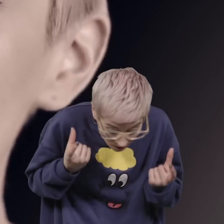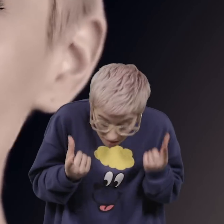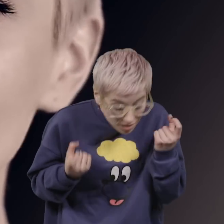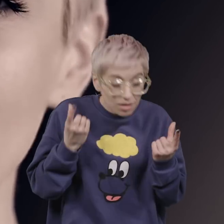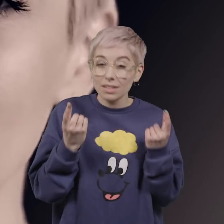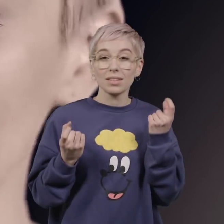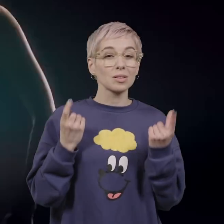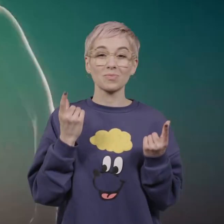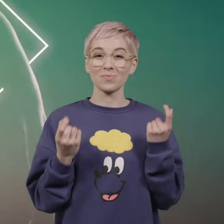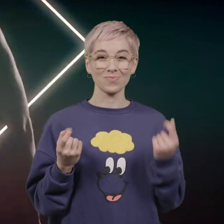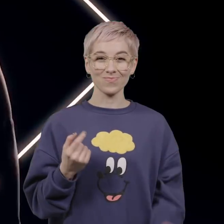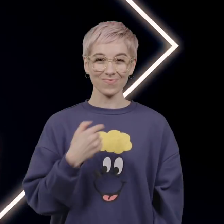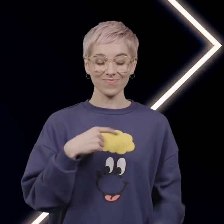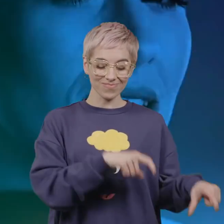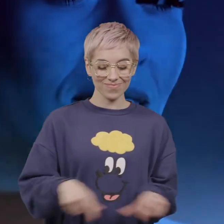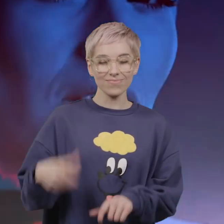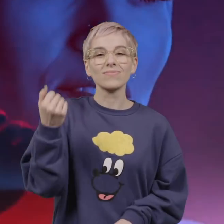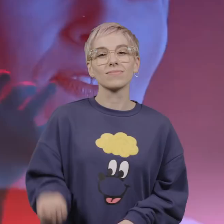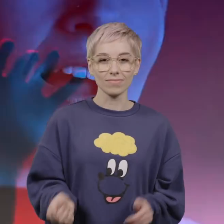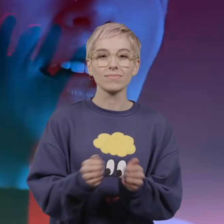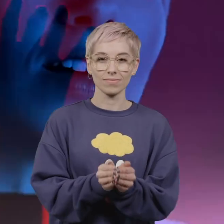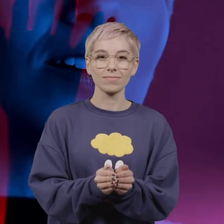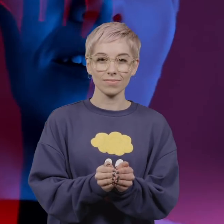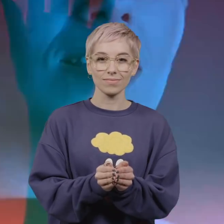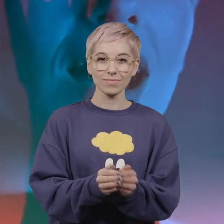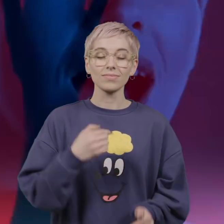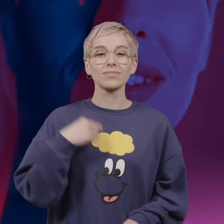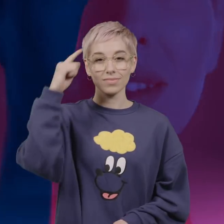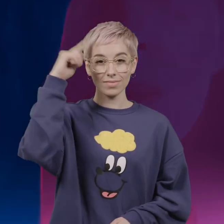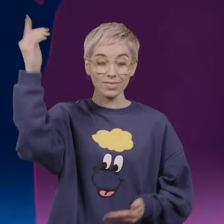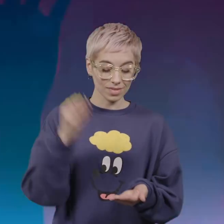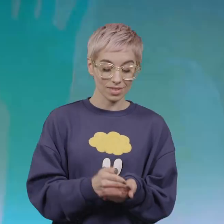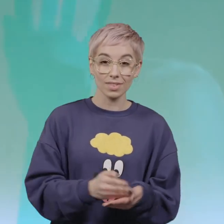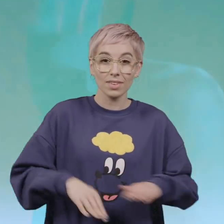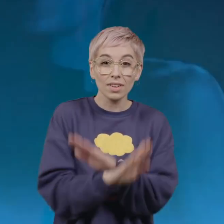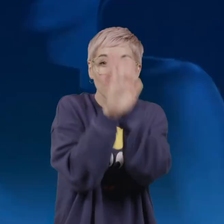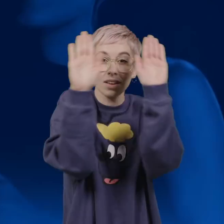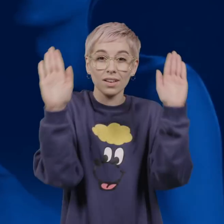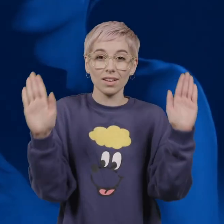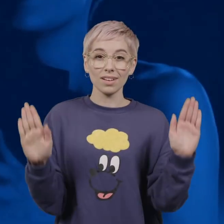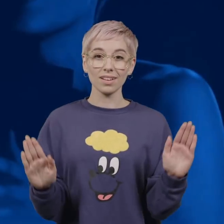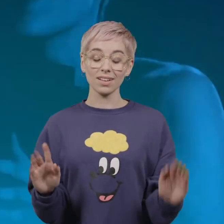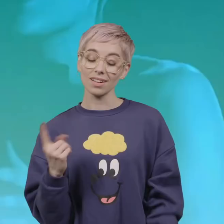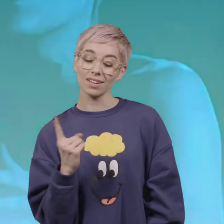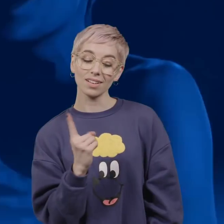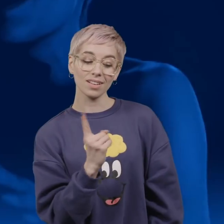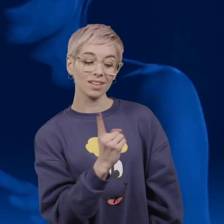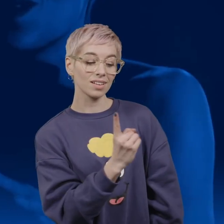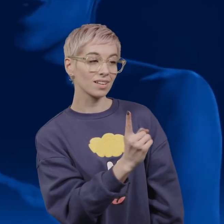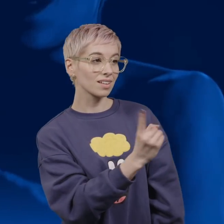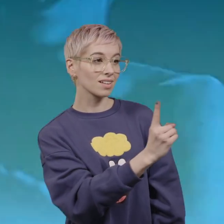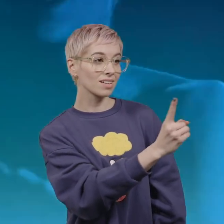discover? I still have faith, I still believe in chasing